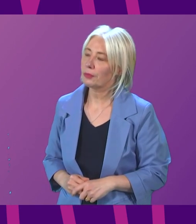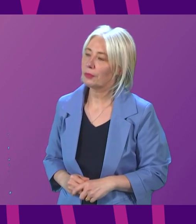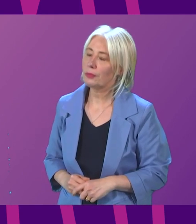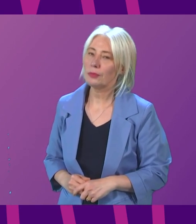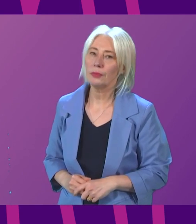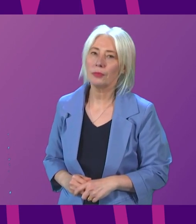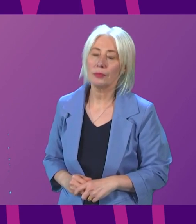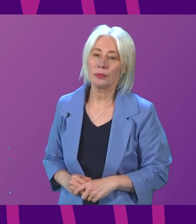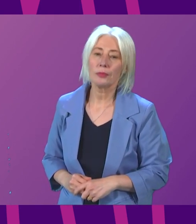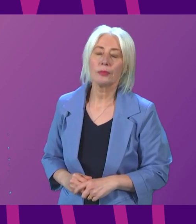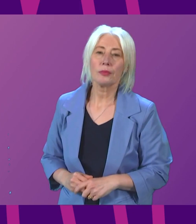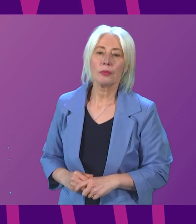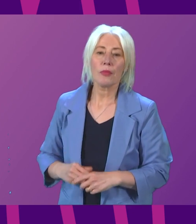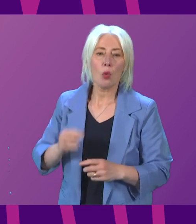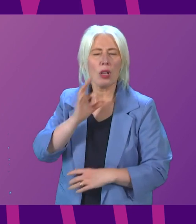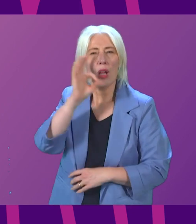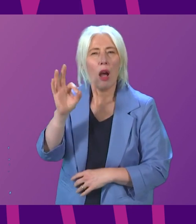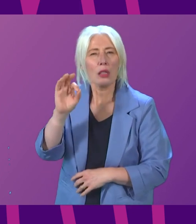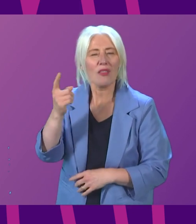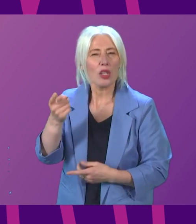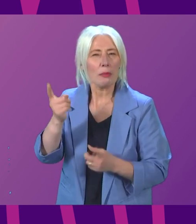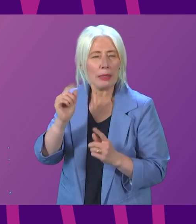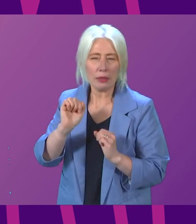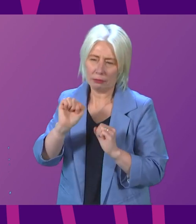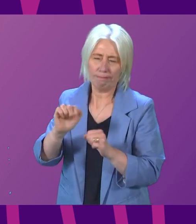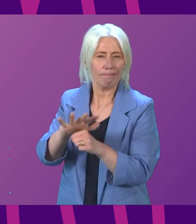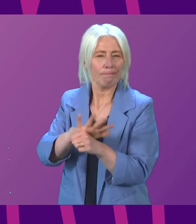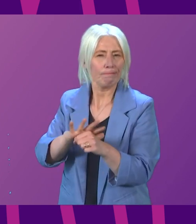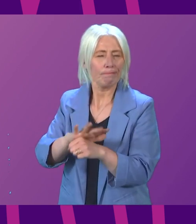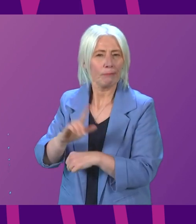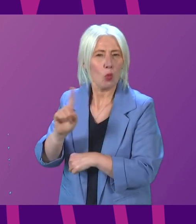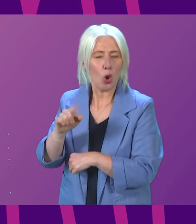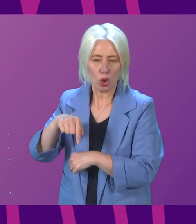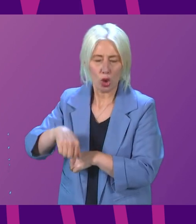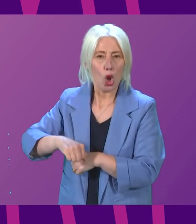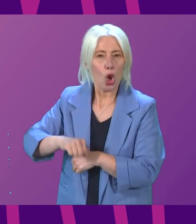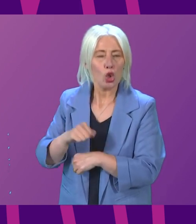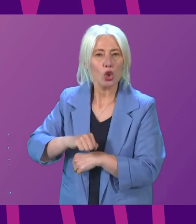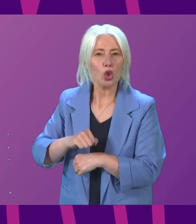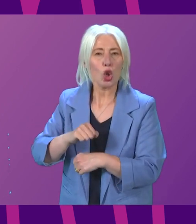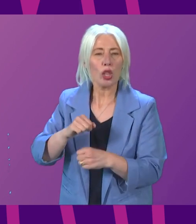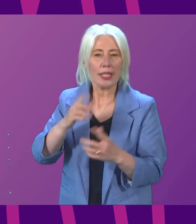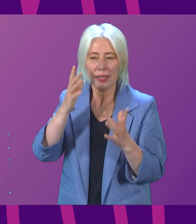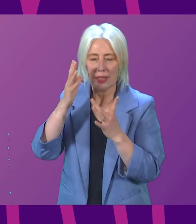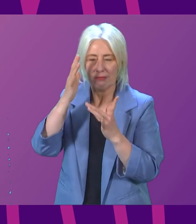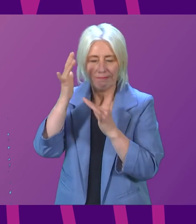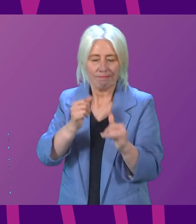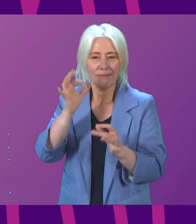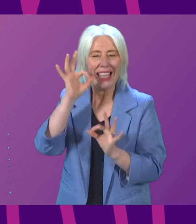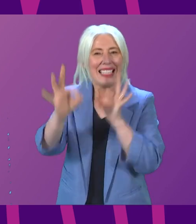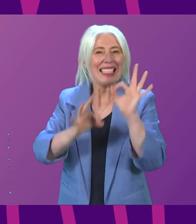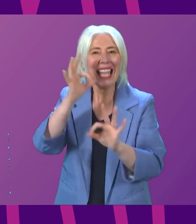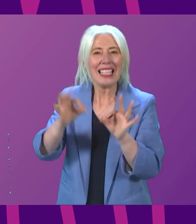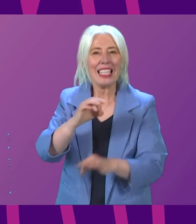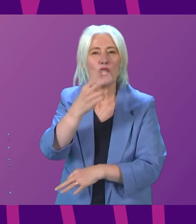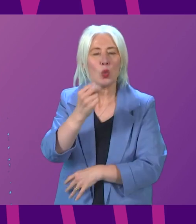Thank you, Presiding Officer. To ask the First Minister what her position is on whether Scotland's Census 2022 has been a credible